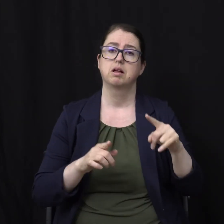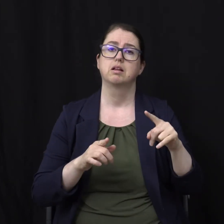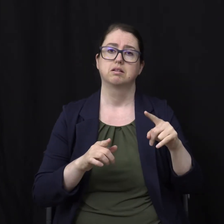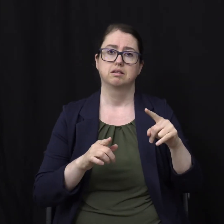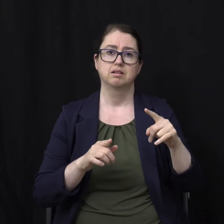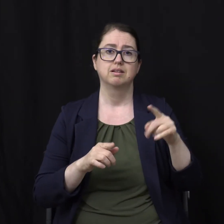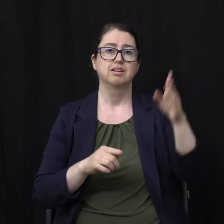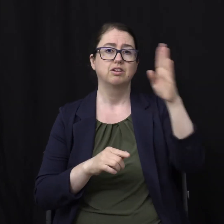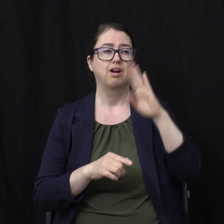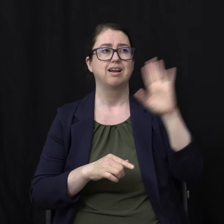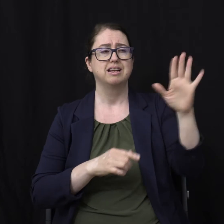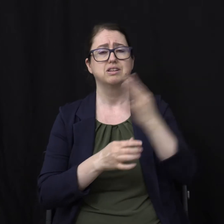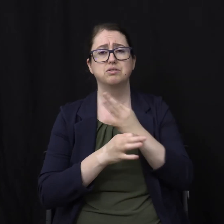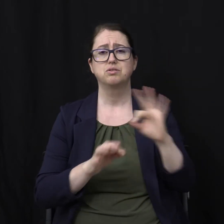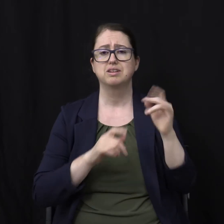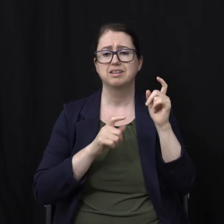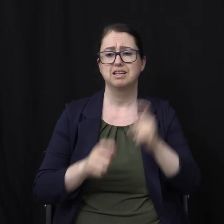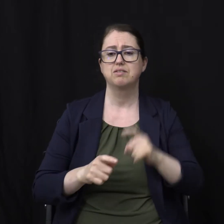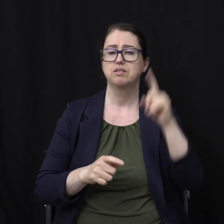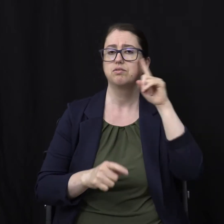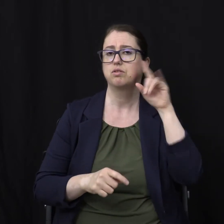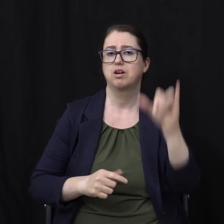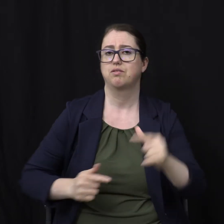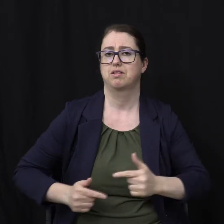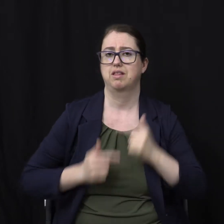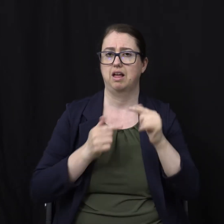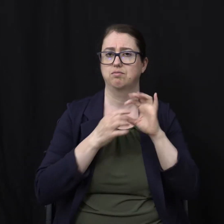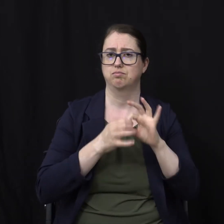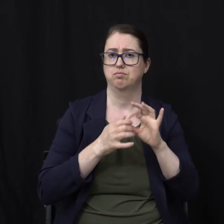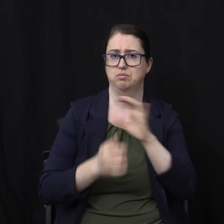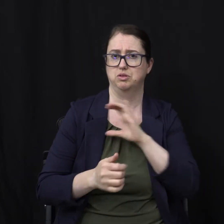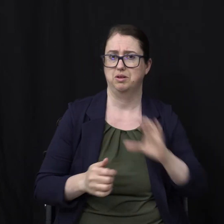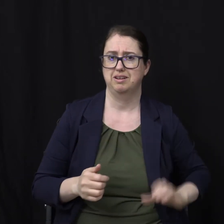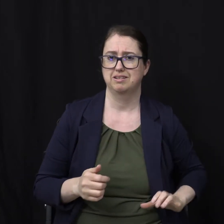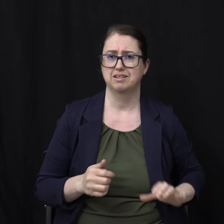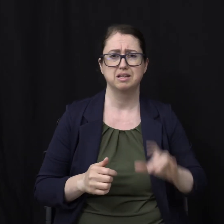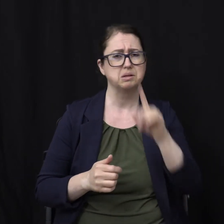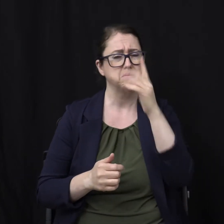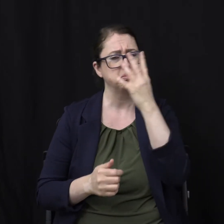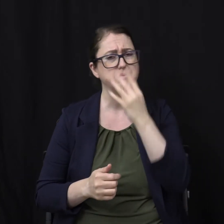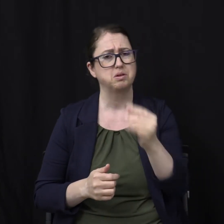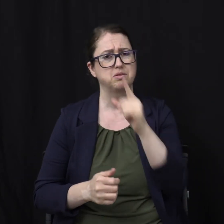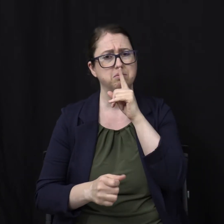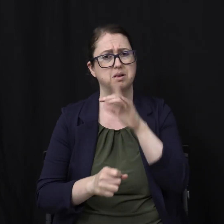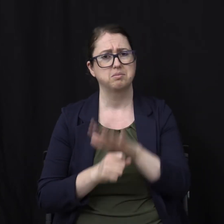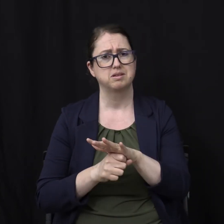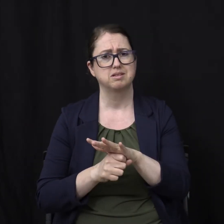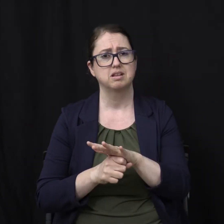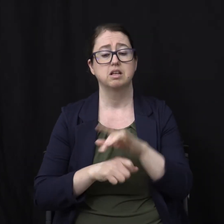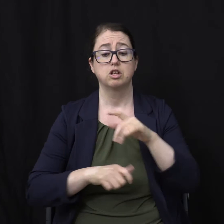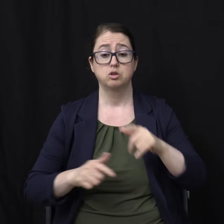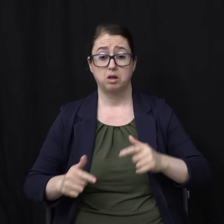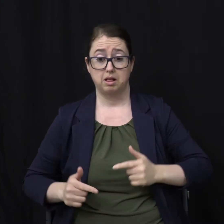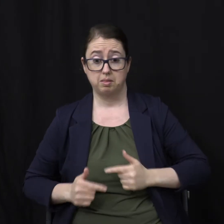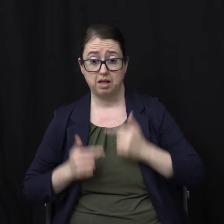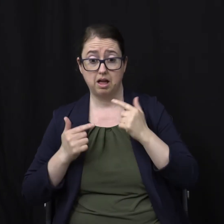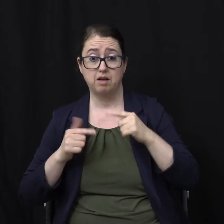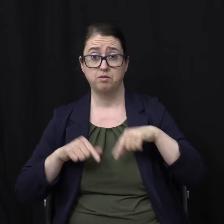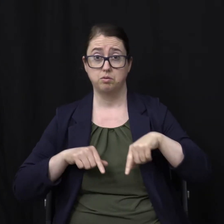life through Jesus Christ our Lord And that's the beautiful Powerful assurance That we can all have Alive while dead Part two